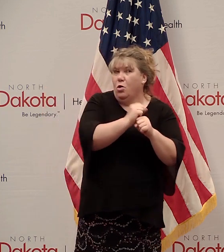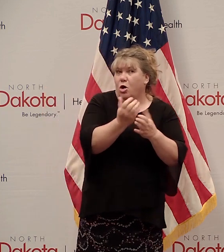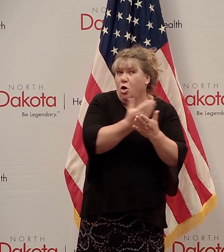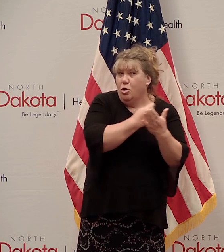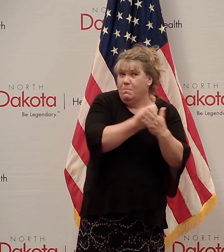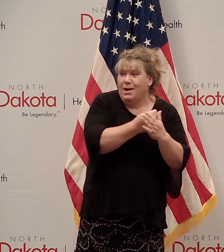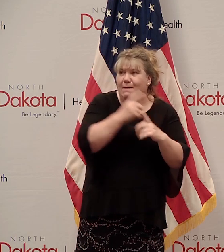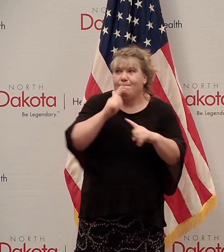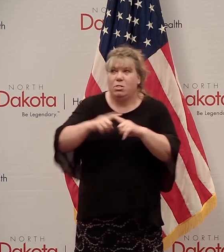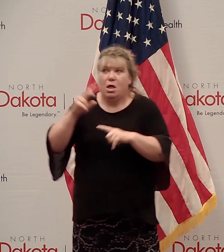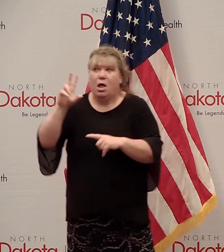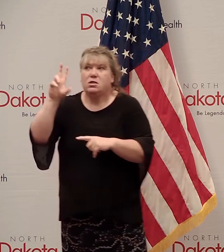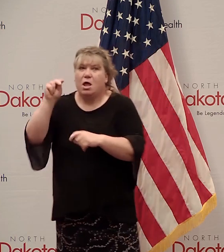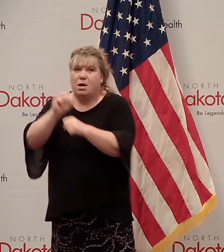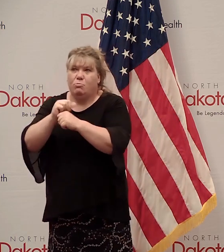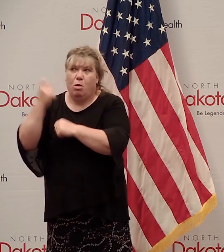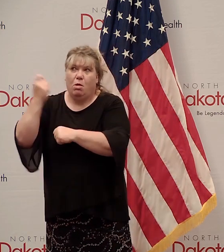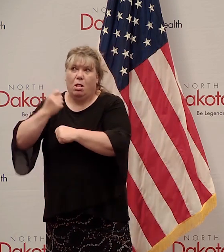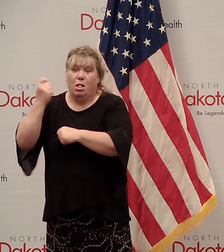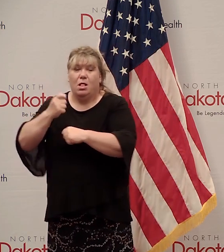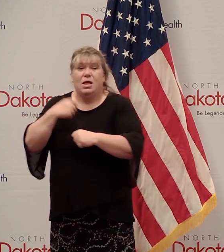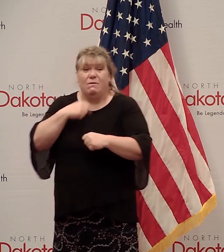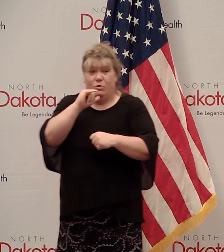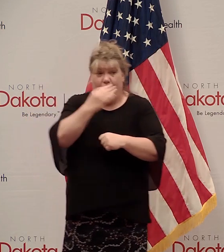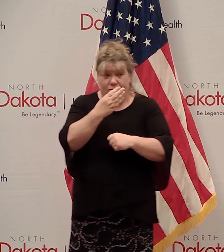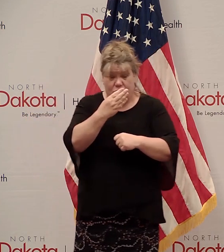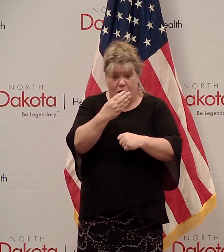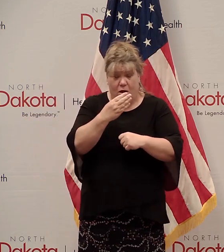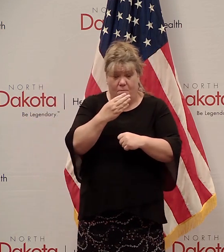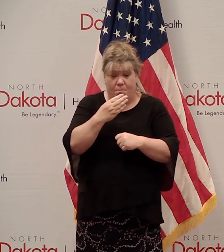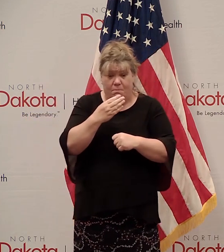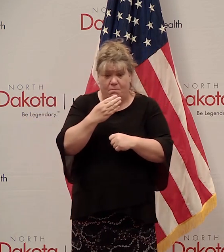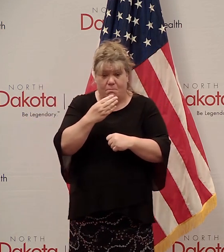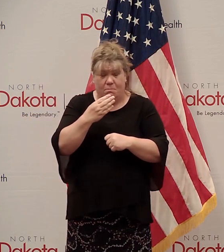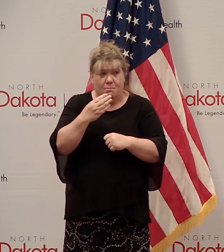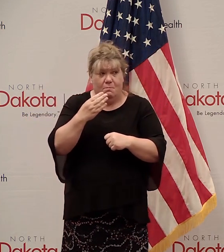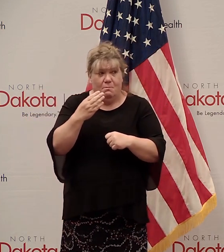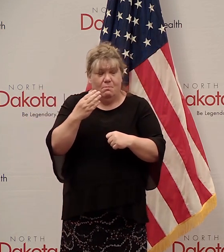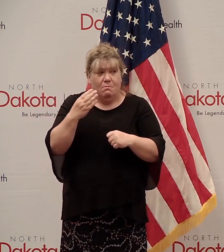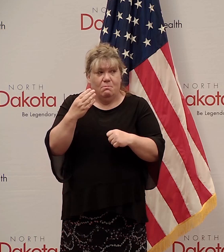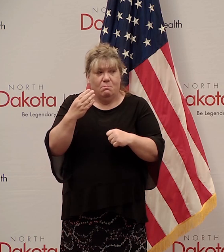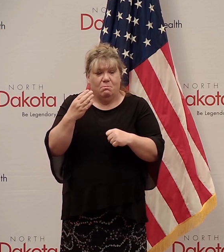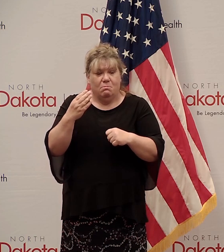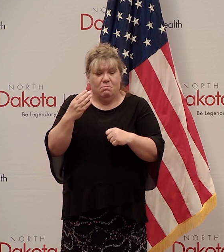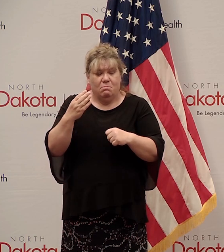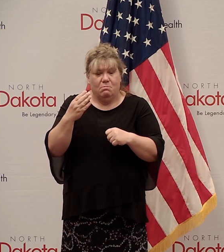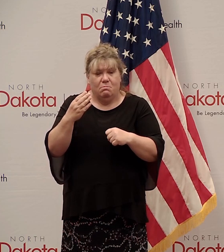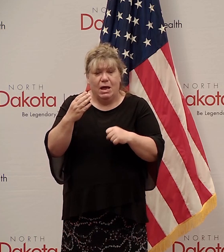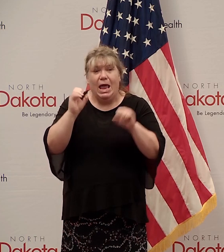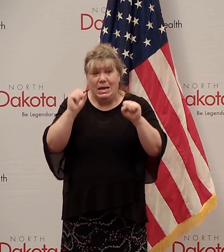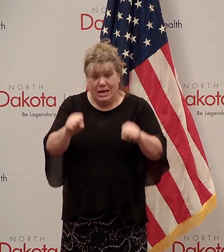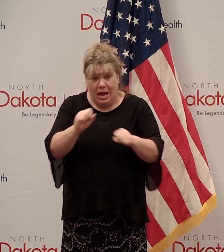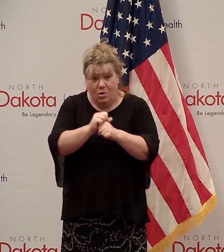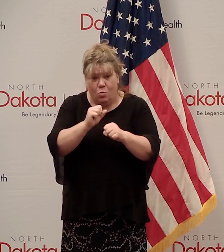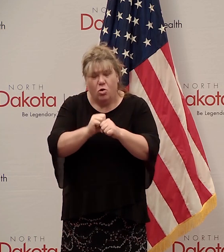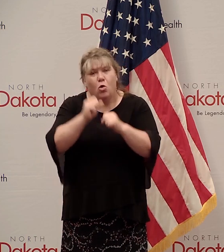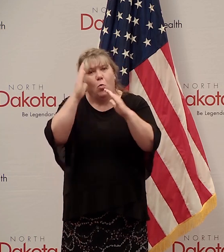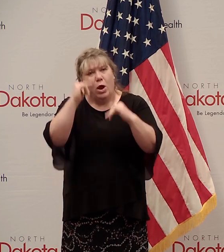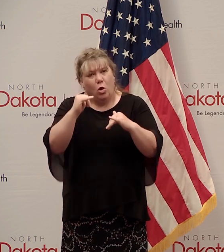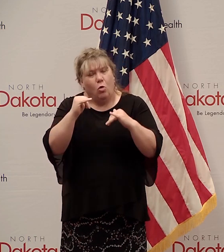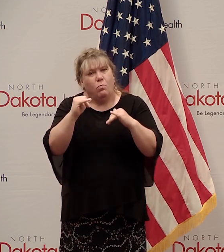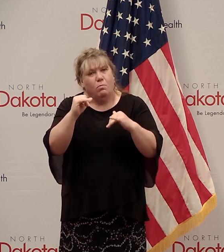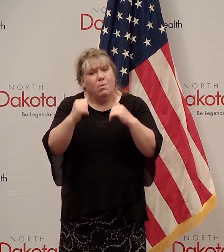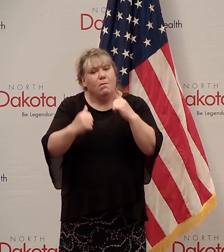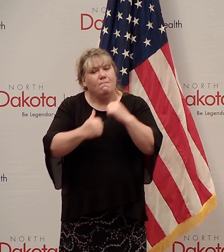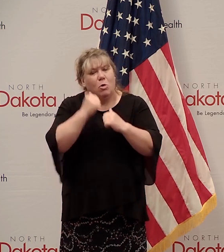drawing unemployment insurance. And if you have a job and are able to work, then we would hope that the majority of North Codans who understand the